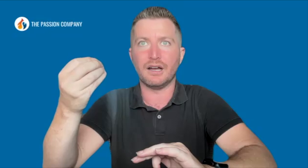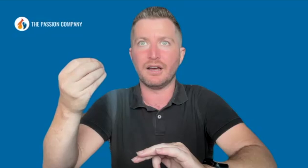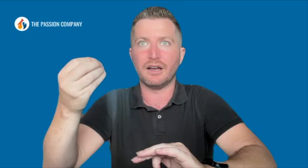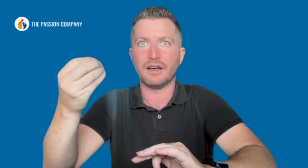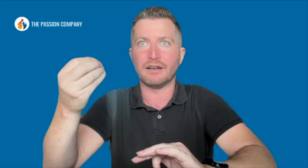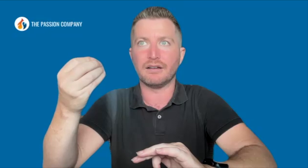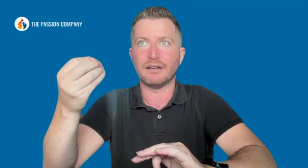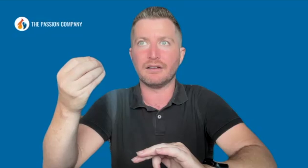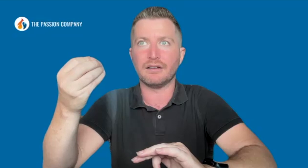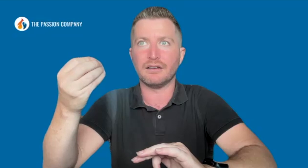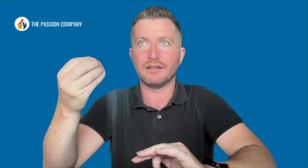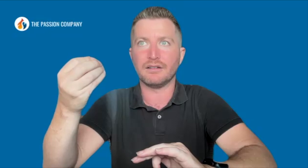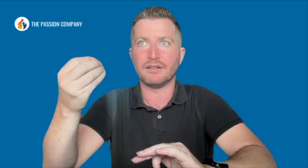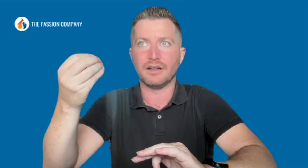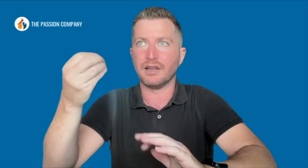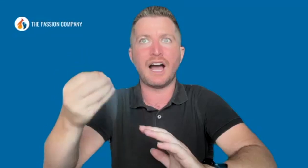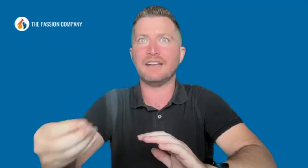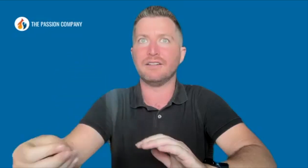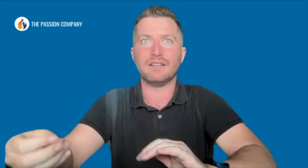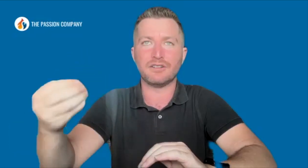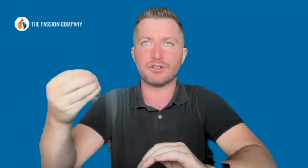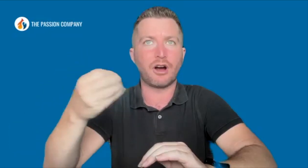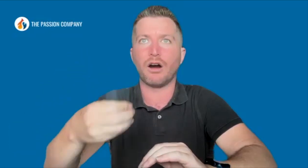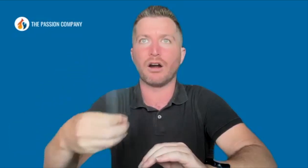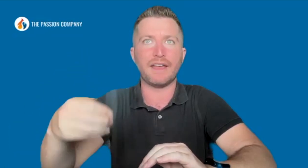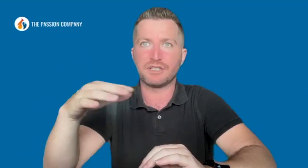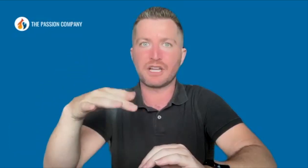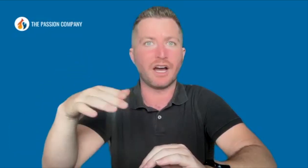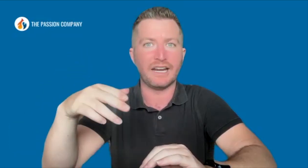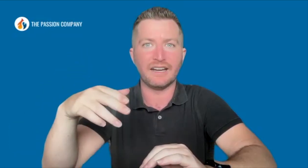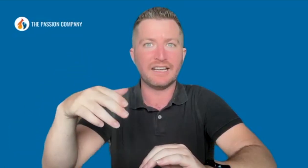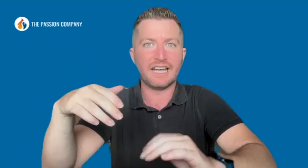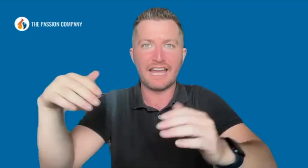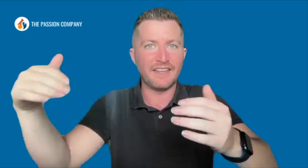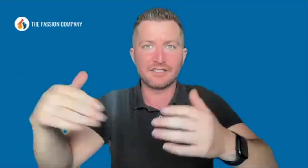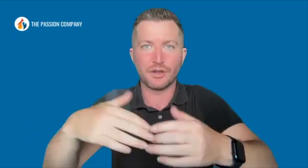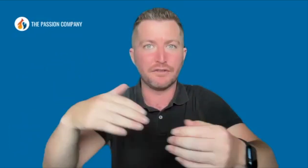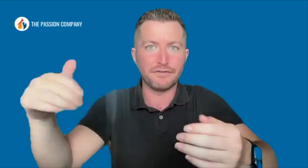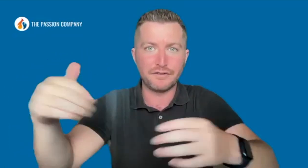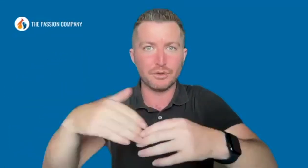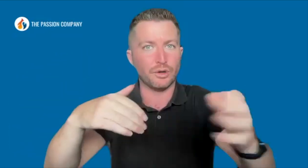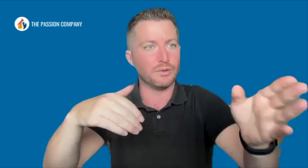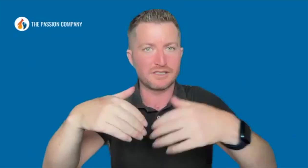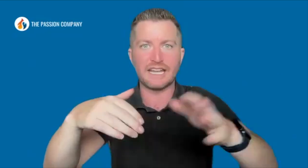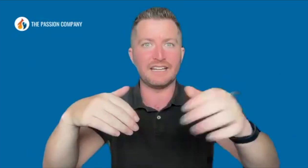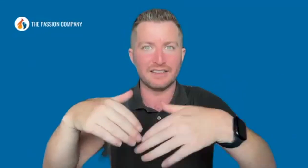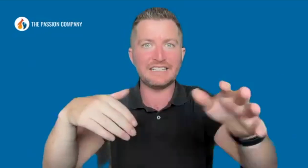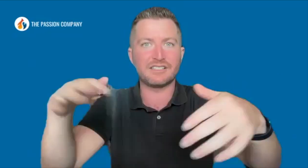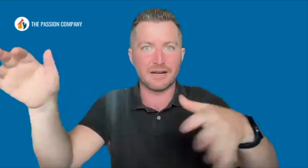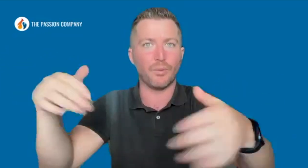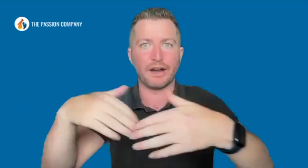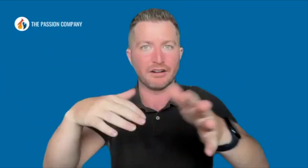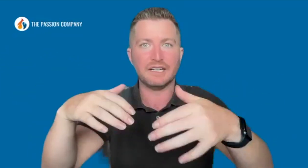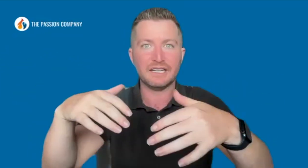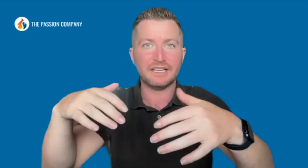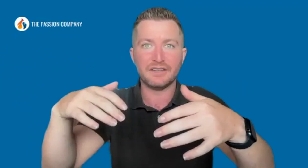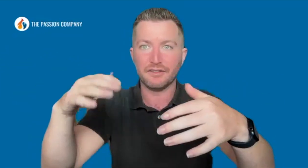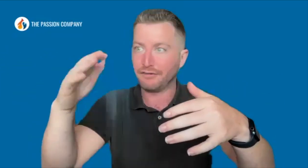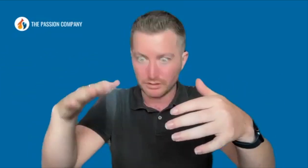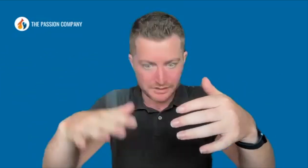line in your car that was cut, and then so the fuel was getting leaked somewhere, the fuel is going to